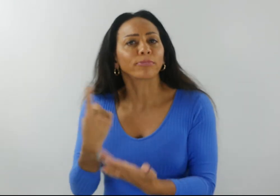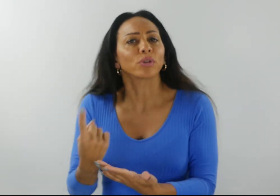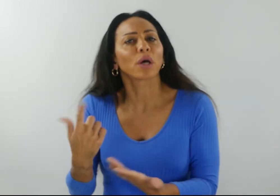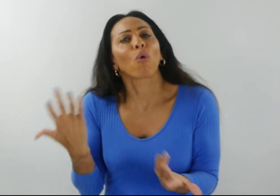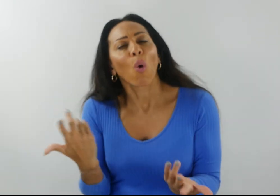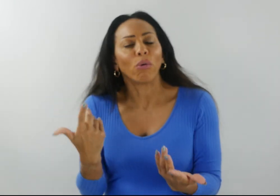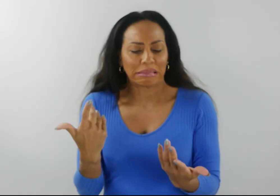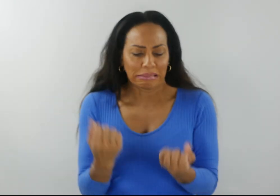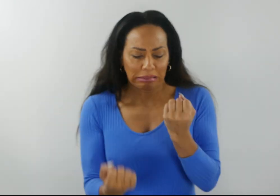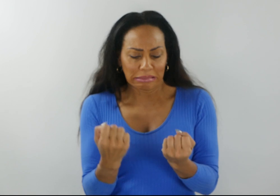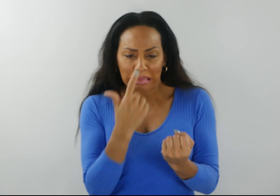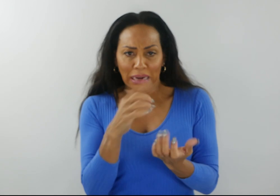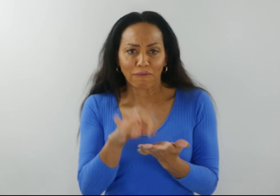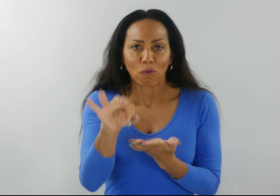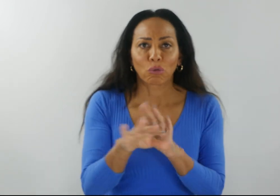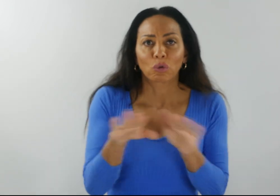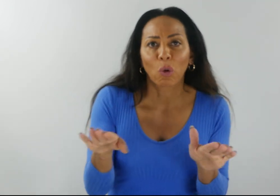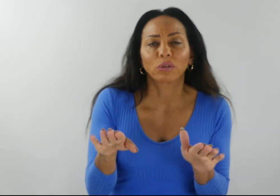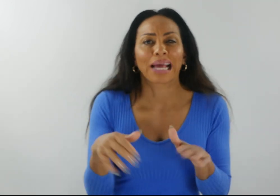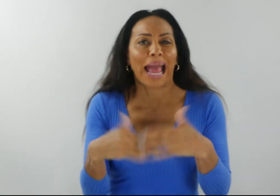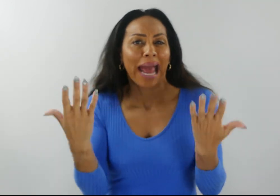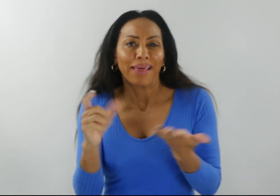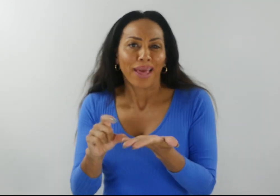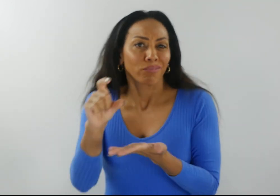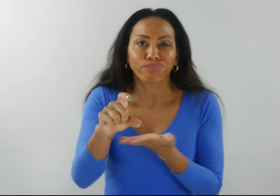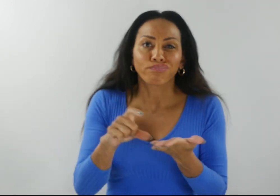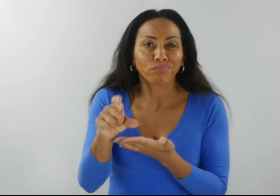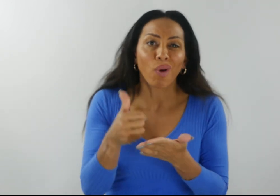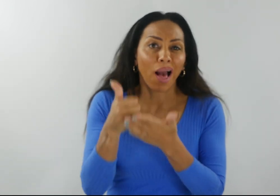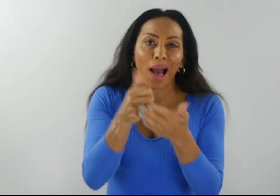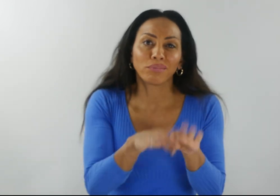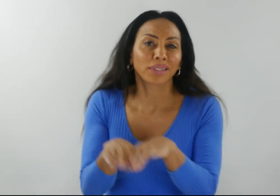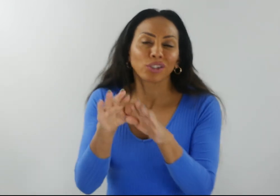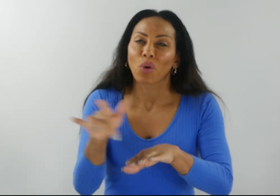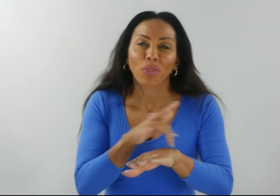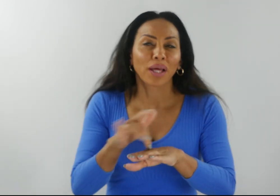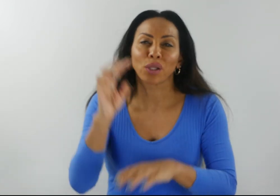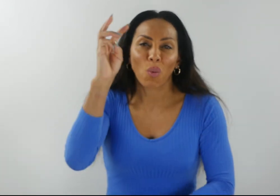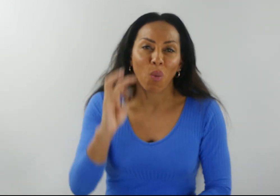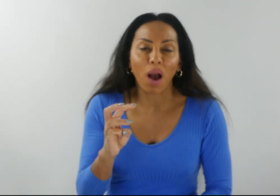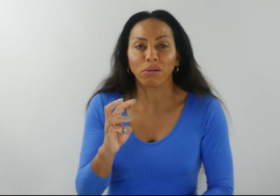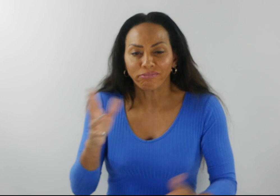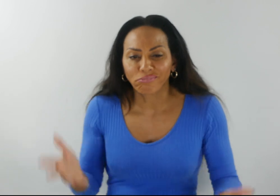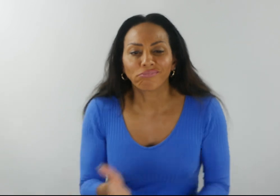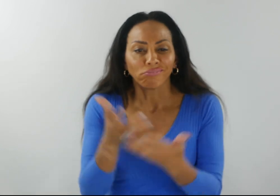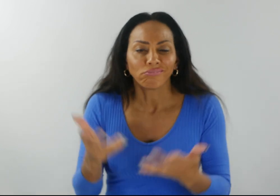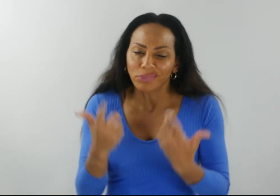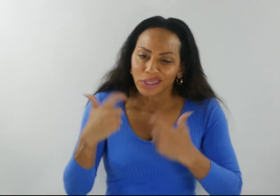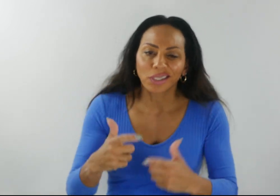to pay. Any contributions you make will help National Theatre Wales continue to bring the power of creativity to the children of